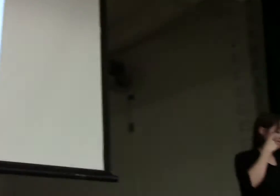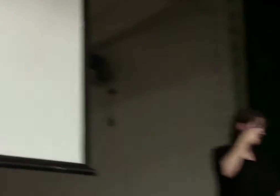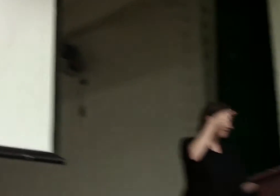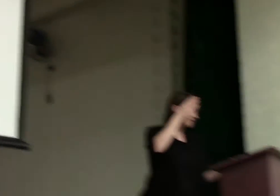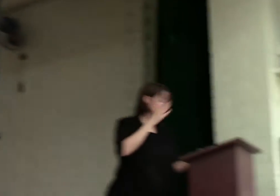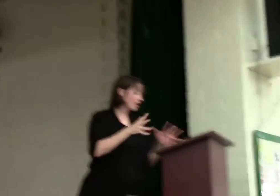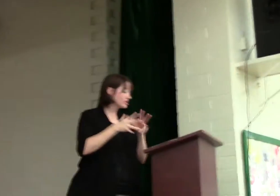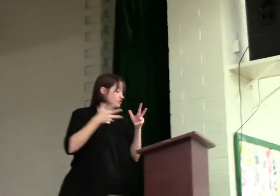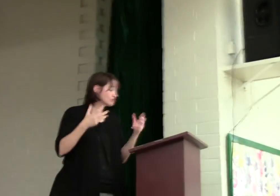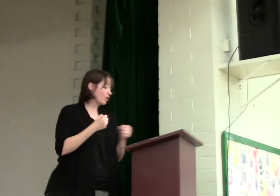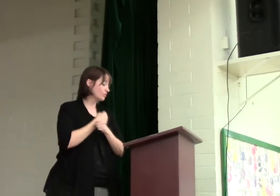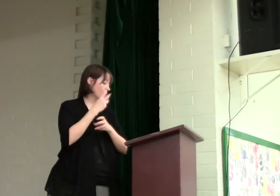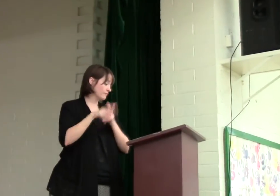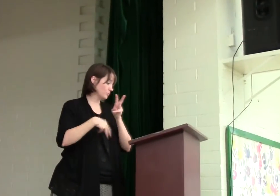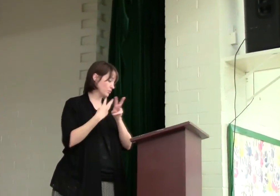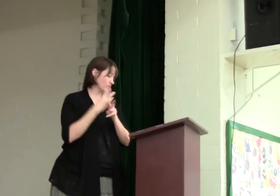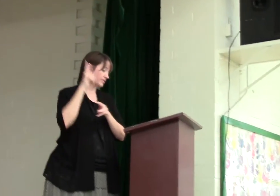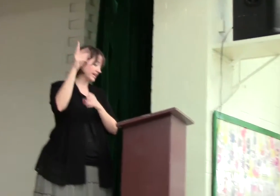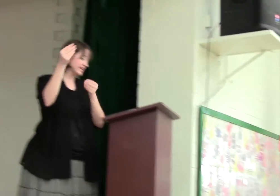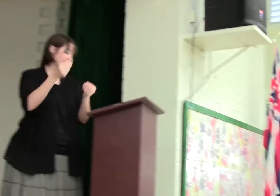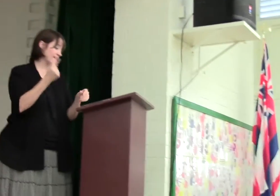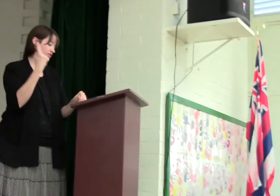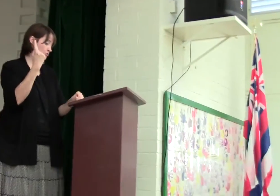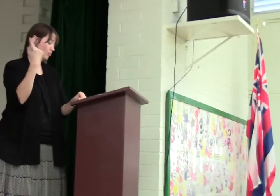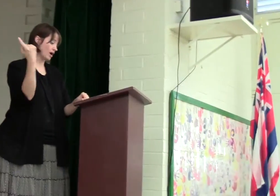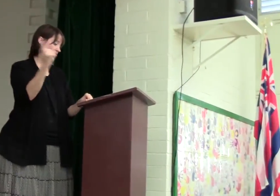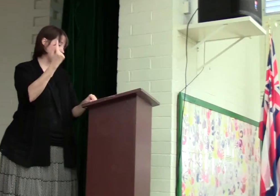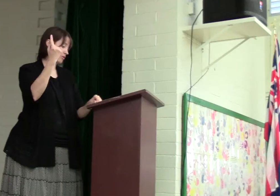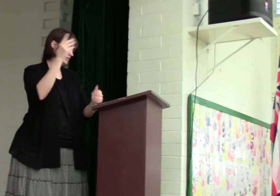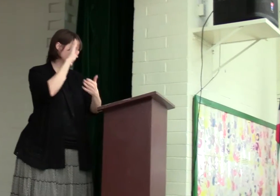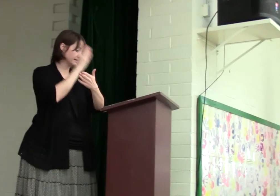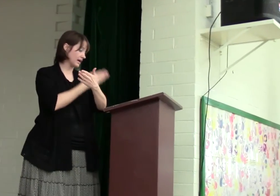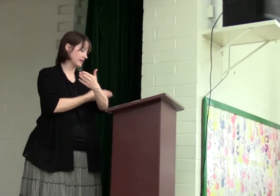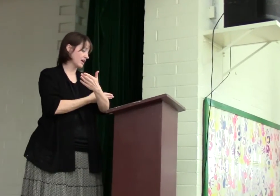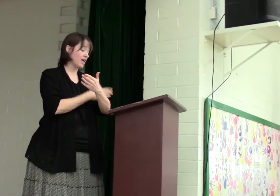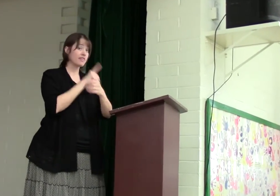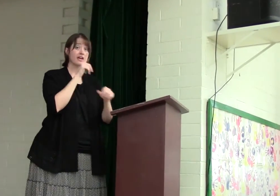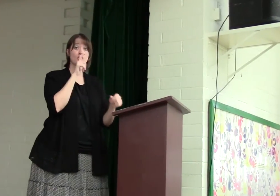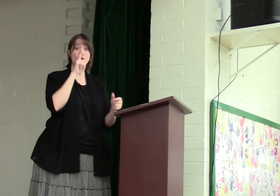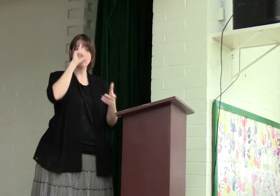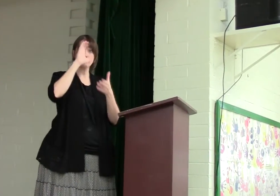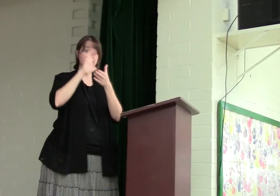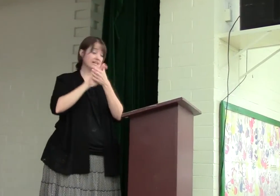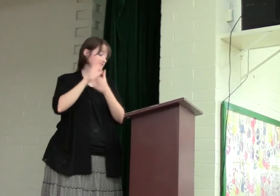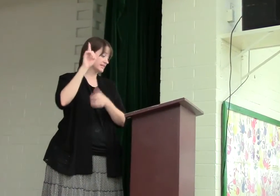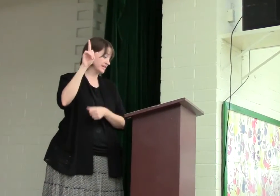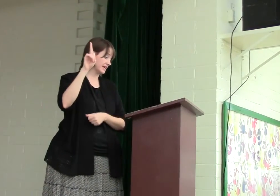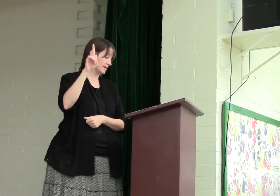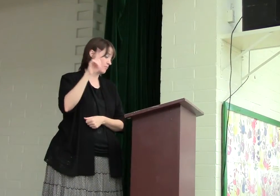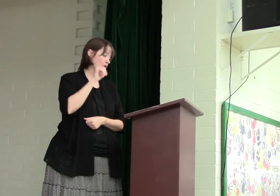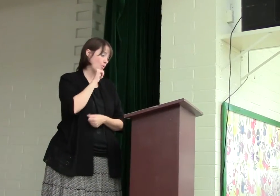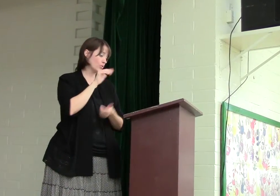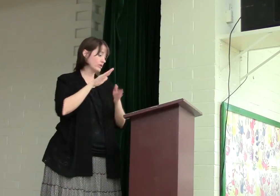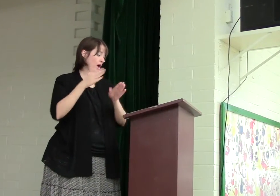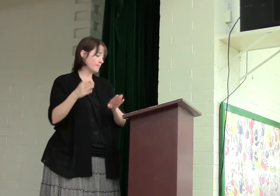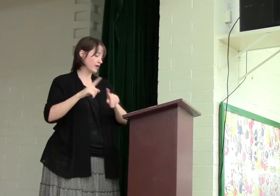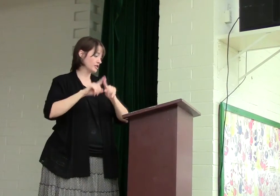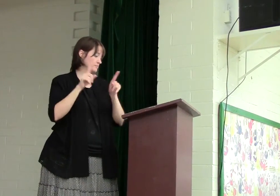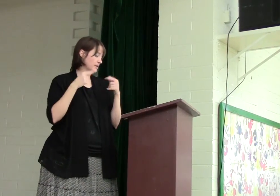For God so loved the world that he gave his one and only Son, that whoever believes in him will not perish but